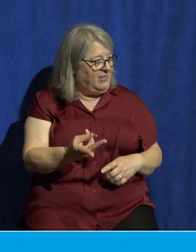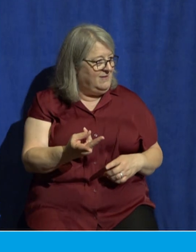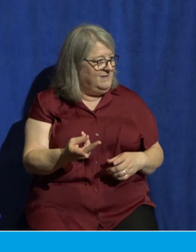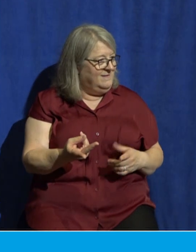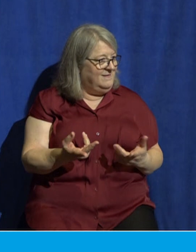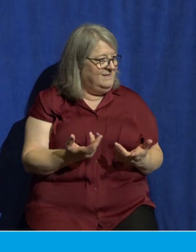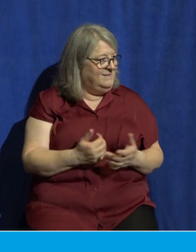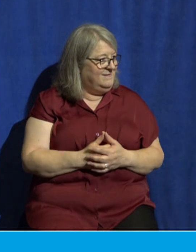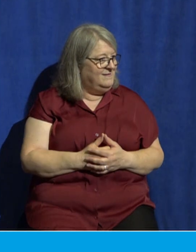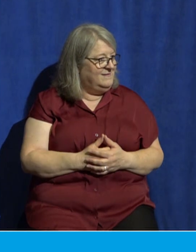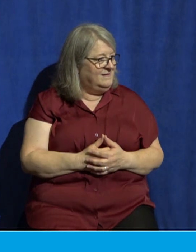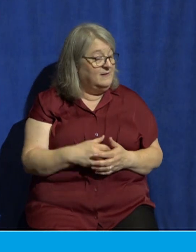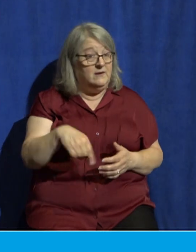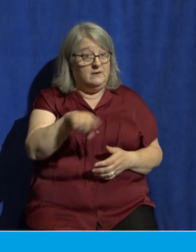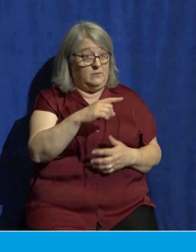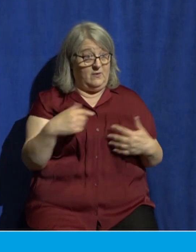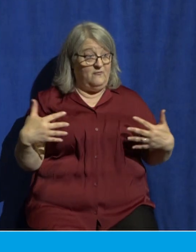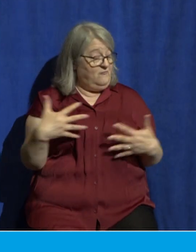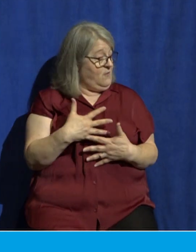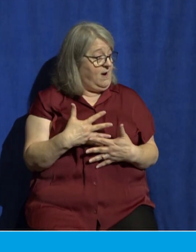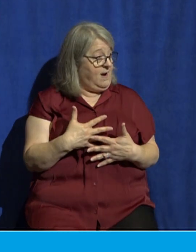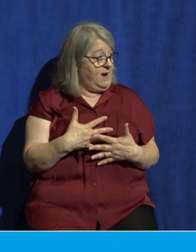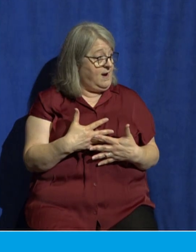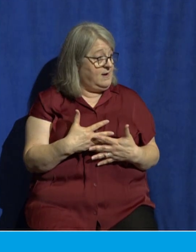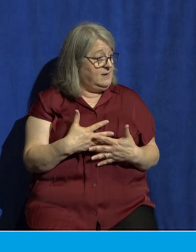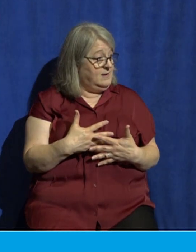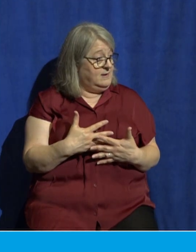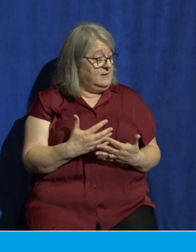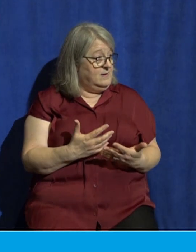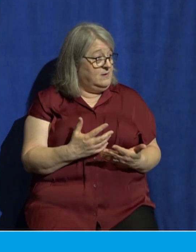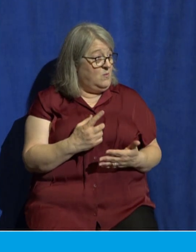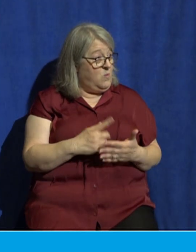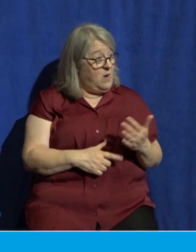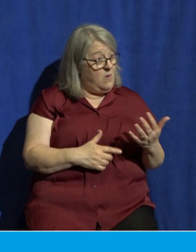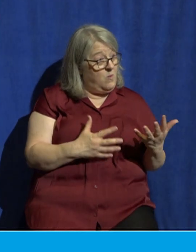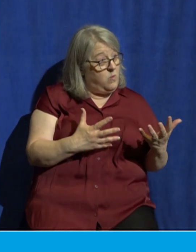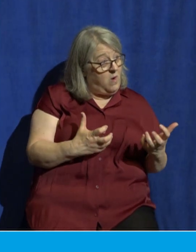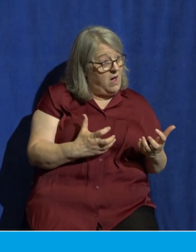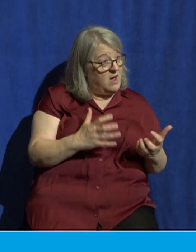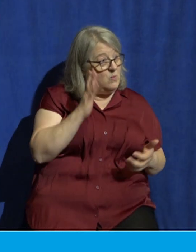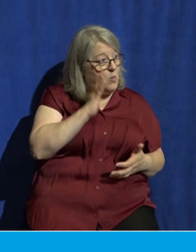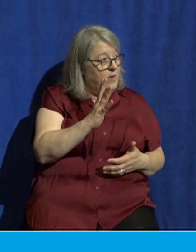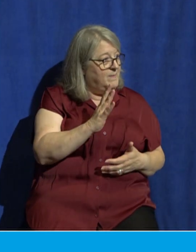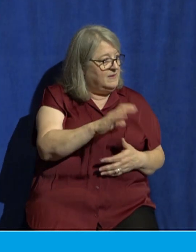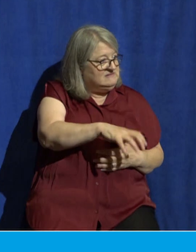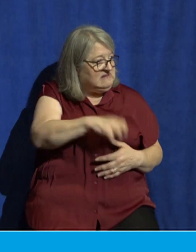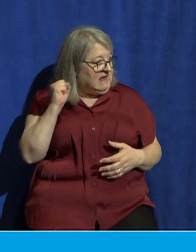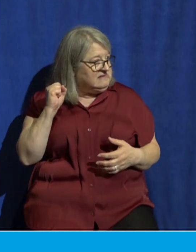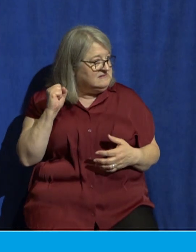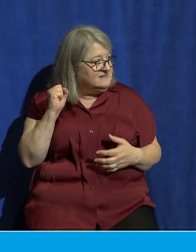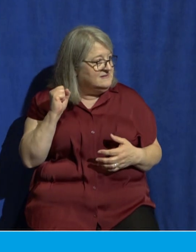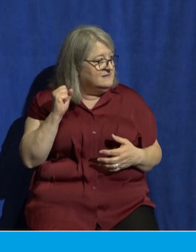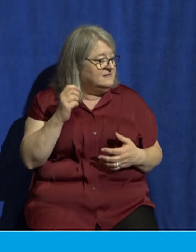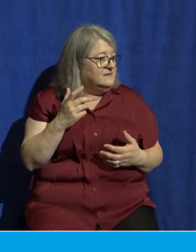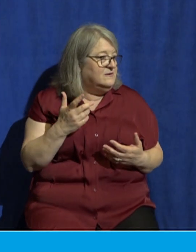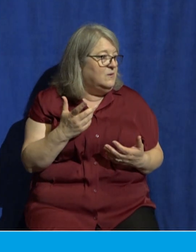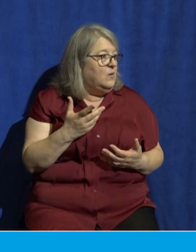we're afraid that what we want will be taken from us or will be withheld from us